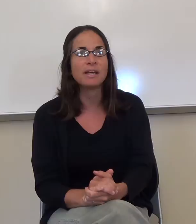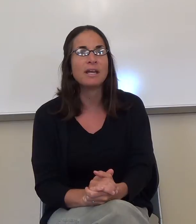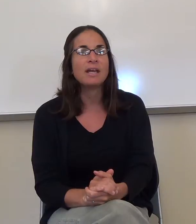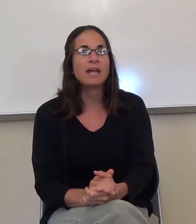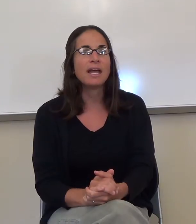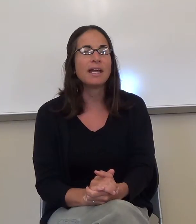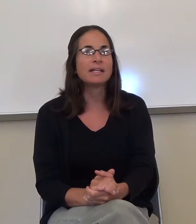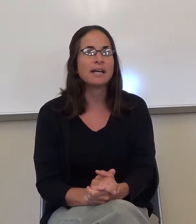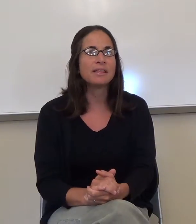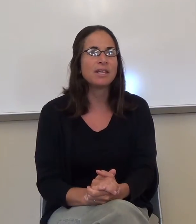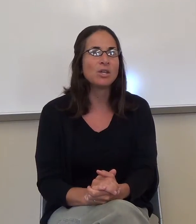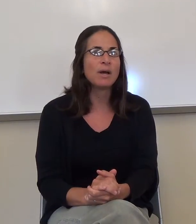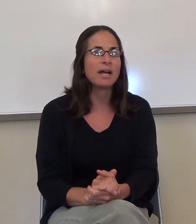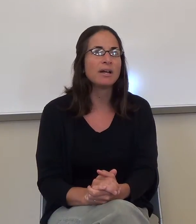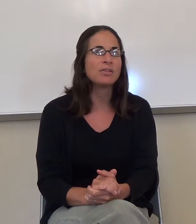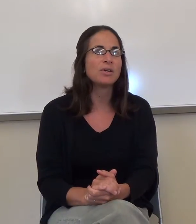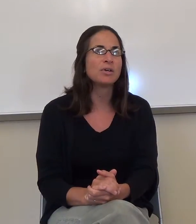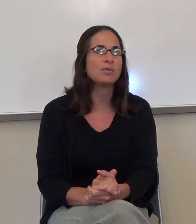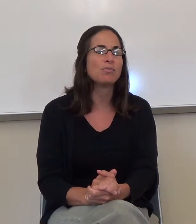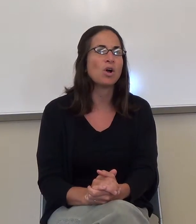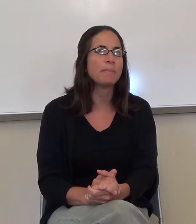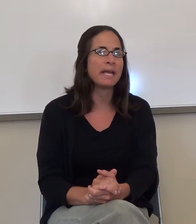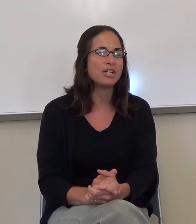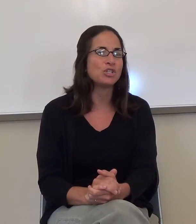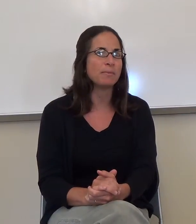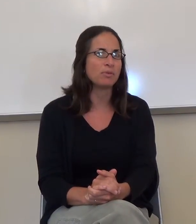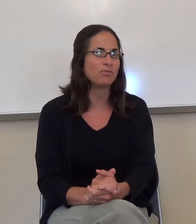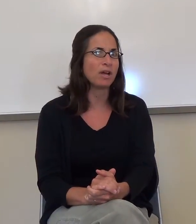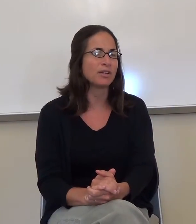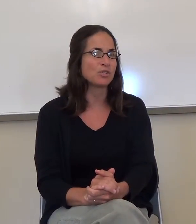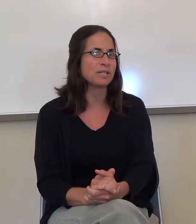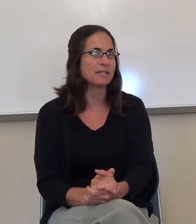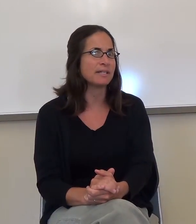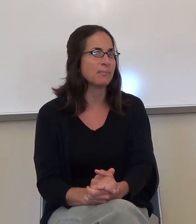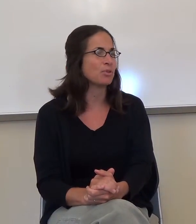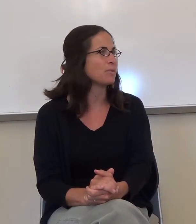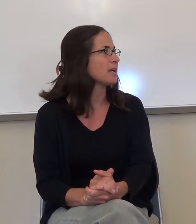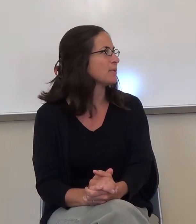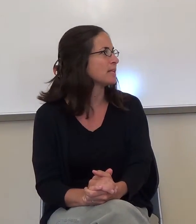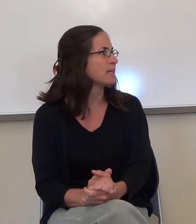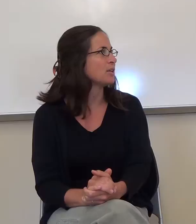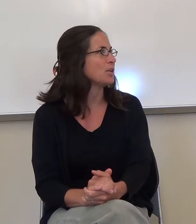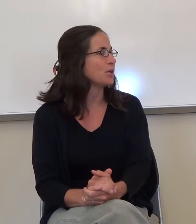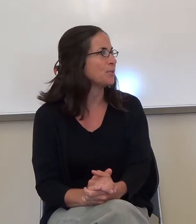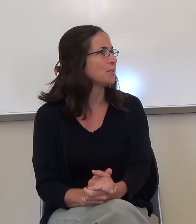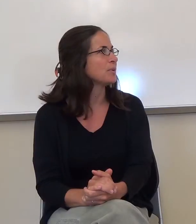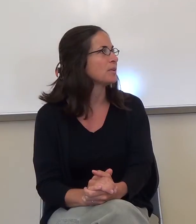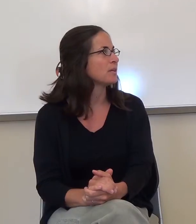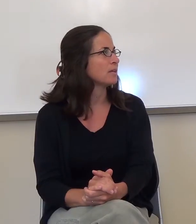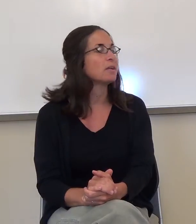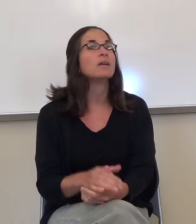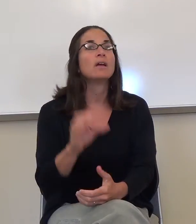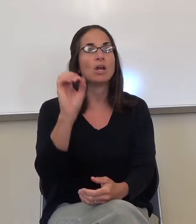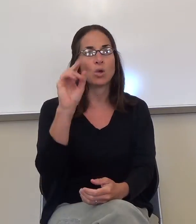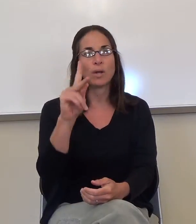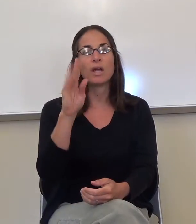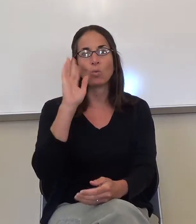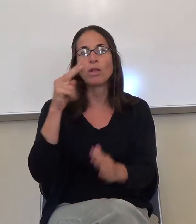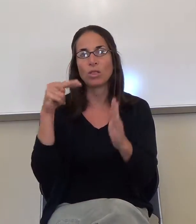And I think you had the wrong page number for exercise number three. wanted to let you know. Okay, we'll look at it when